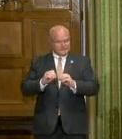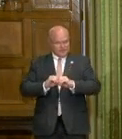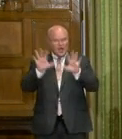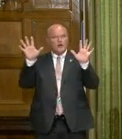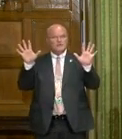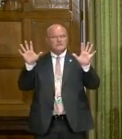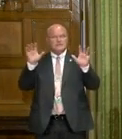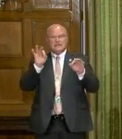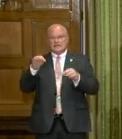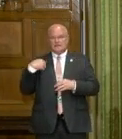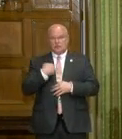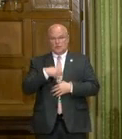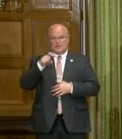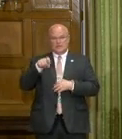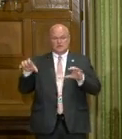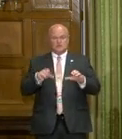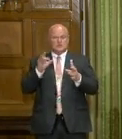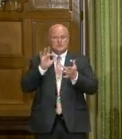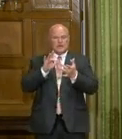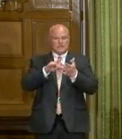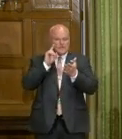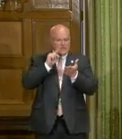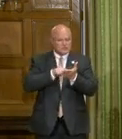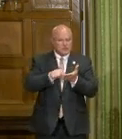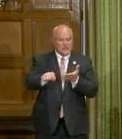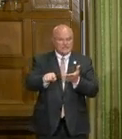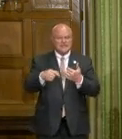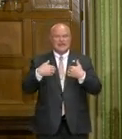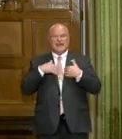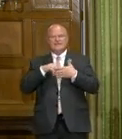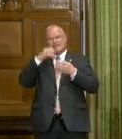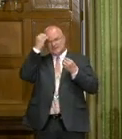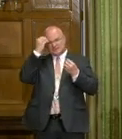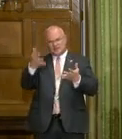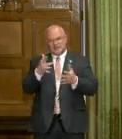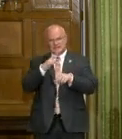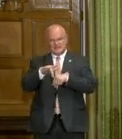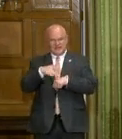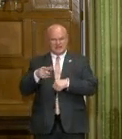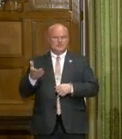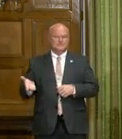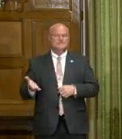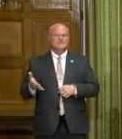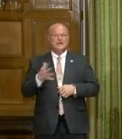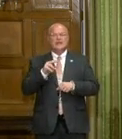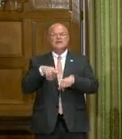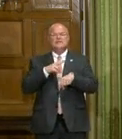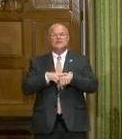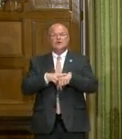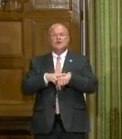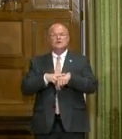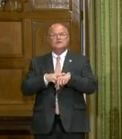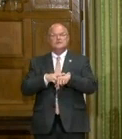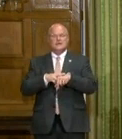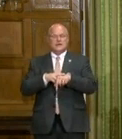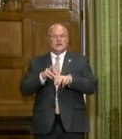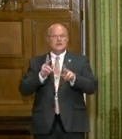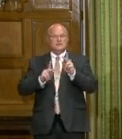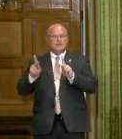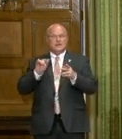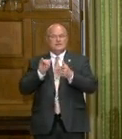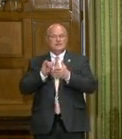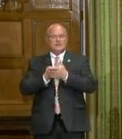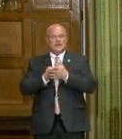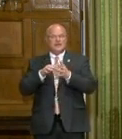if we need to do some contact tracing, we will have that information available. And, of course, the vulnerable populations